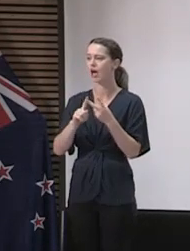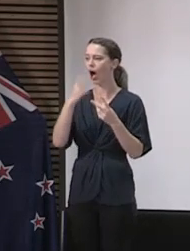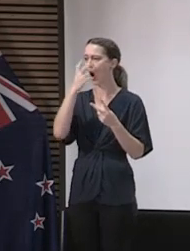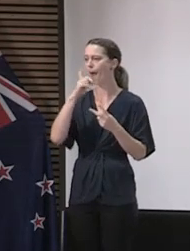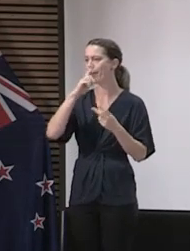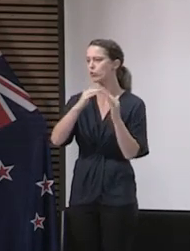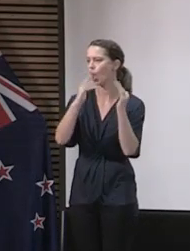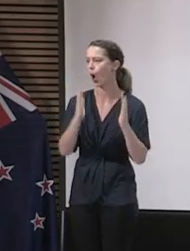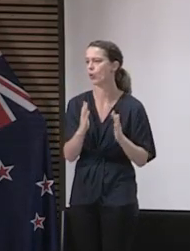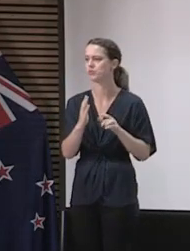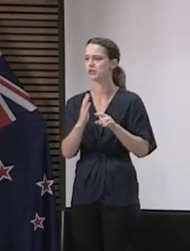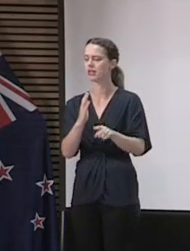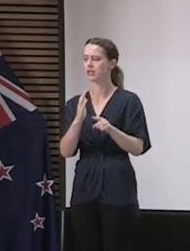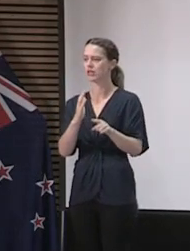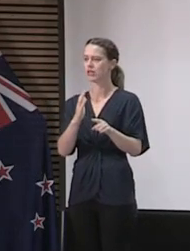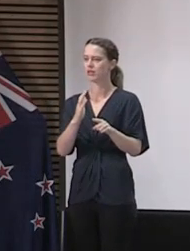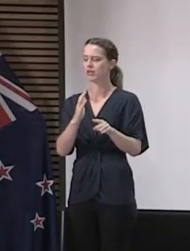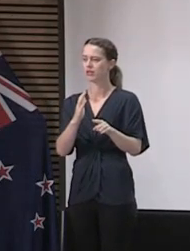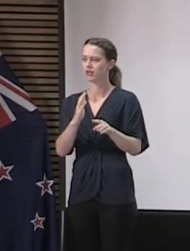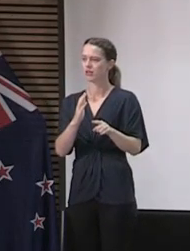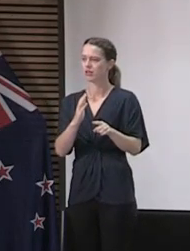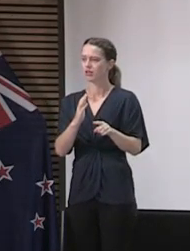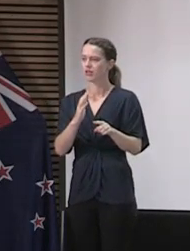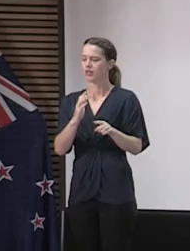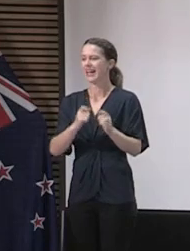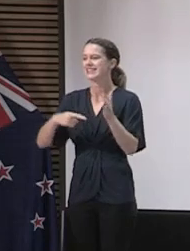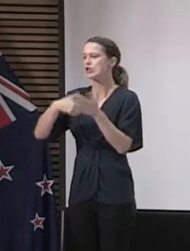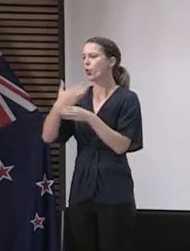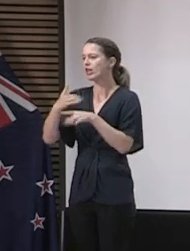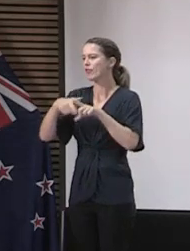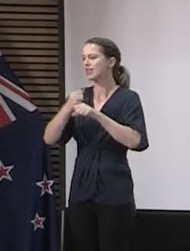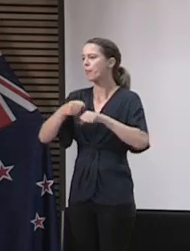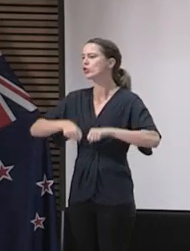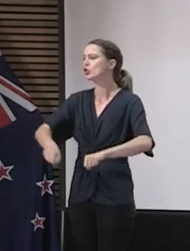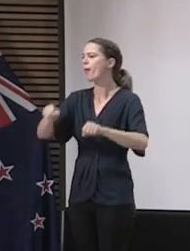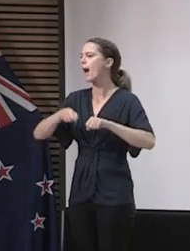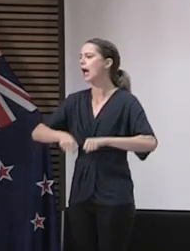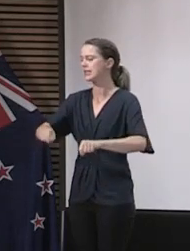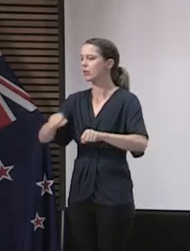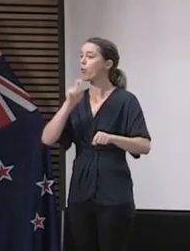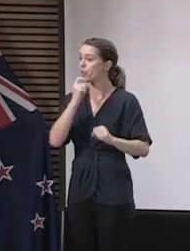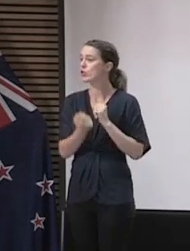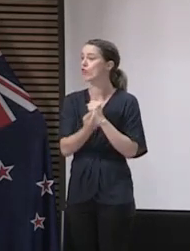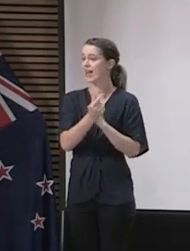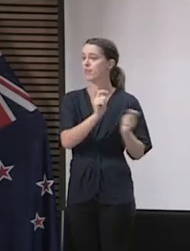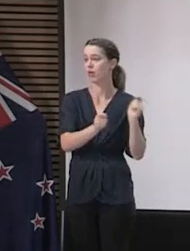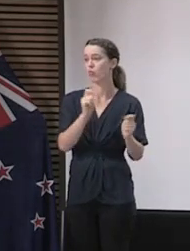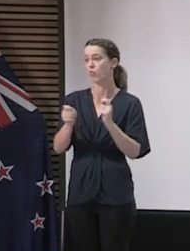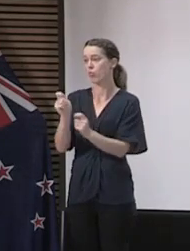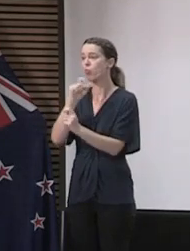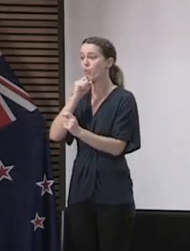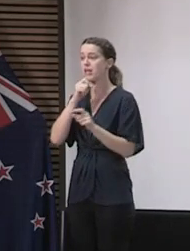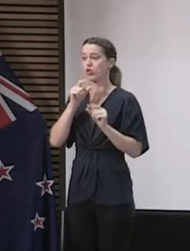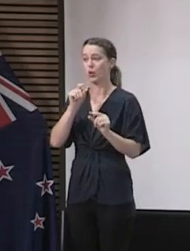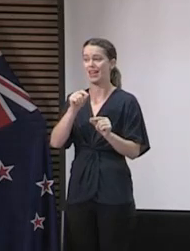care, where non-health essential workers like supermarkets may have exposure to a lot of people. So we'll be quite systematic about